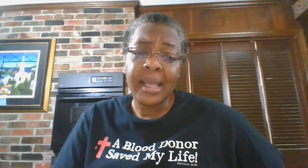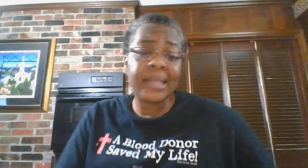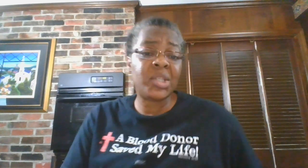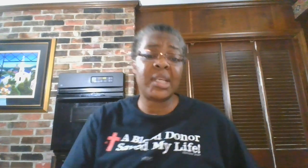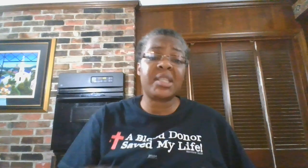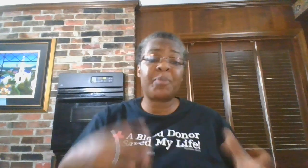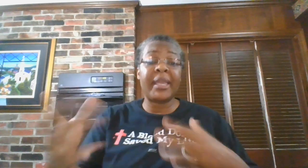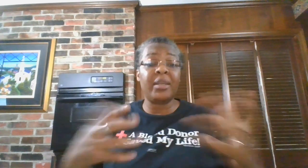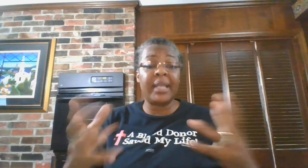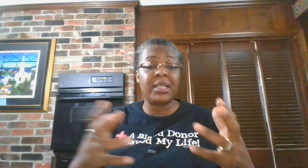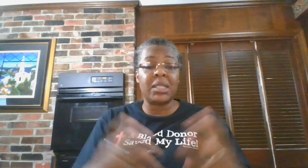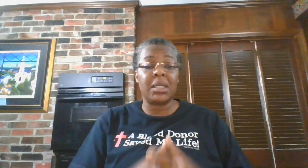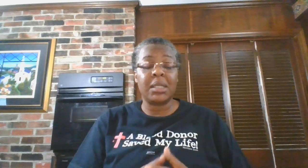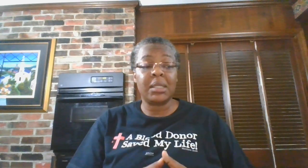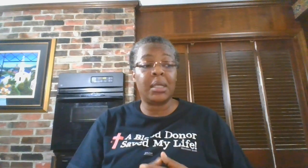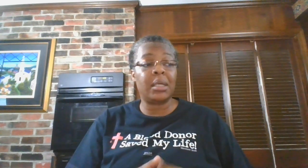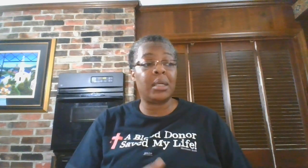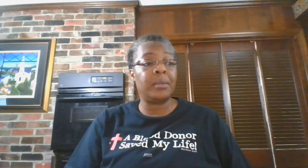it's just speculation. Um,